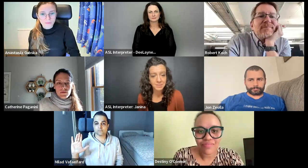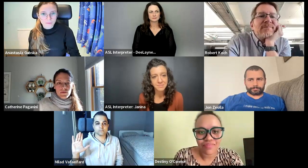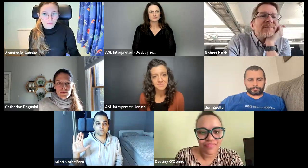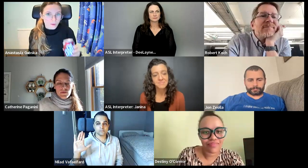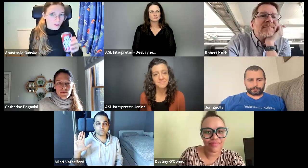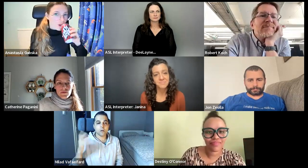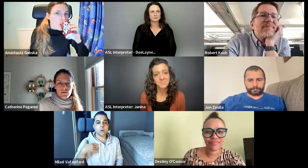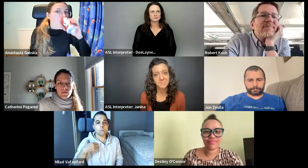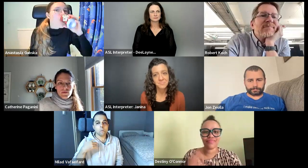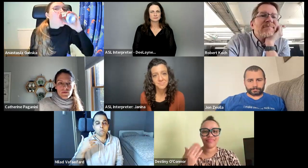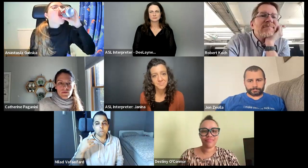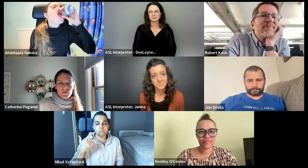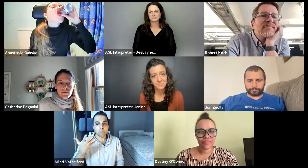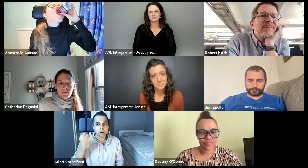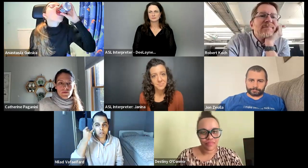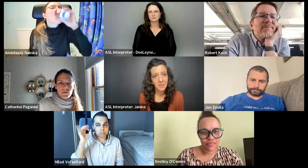inspired.